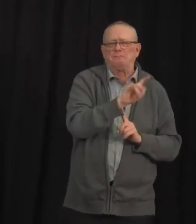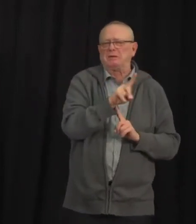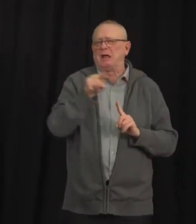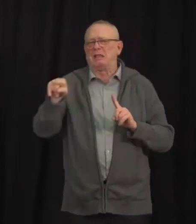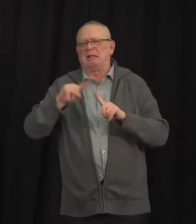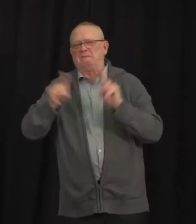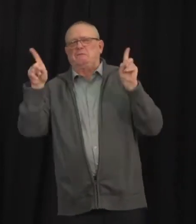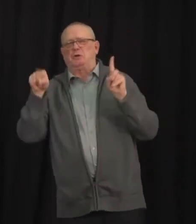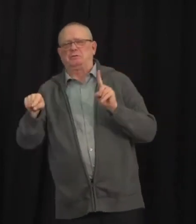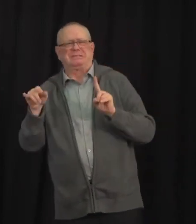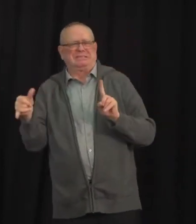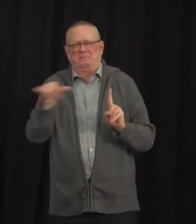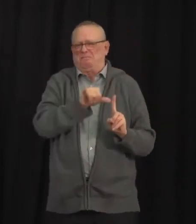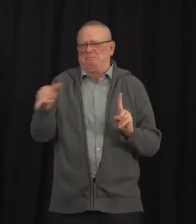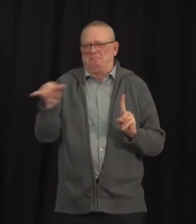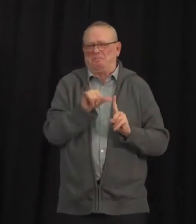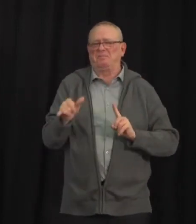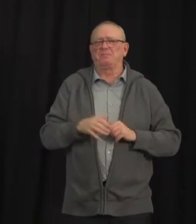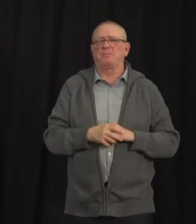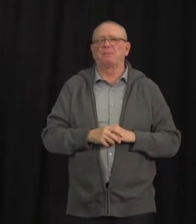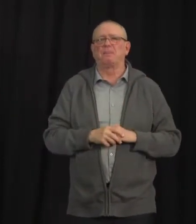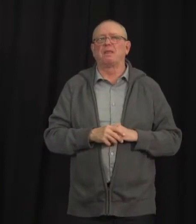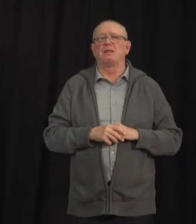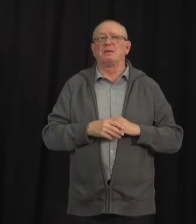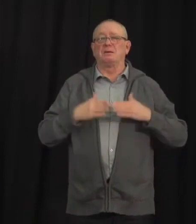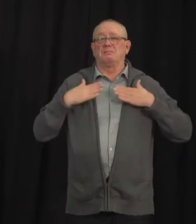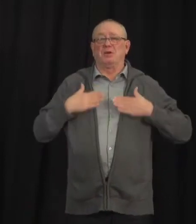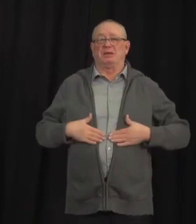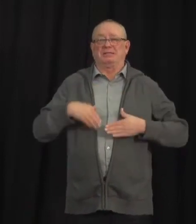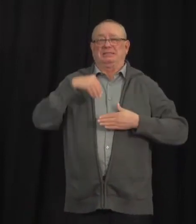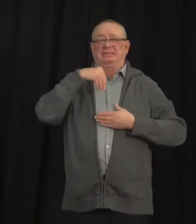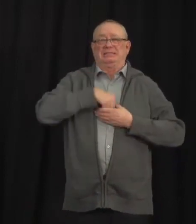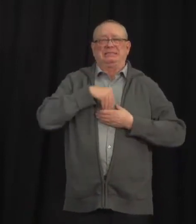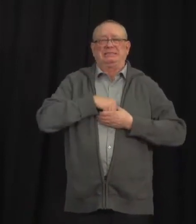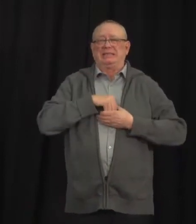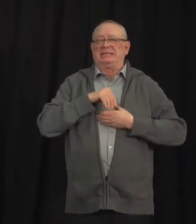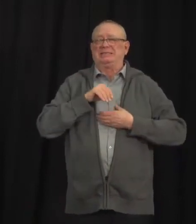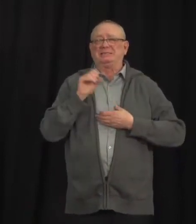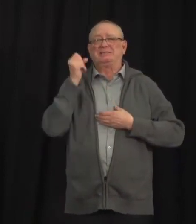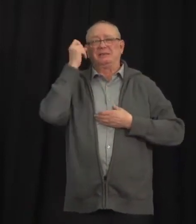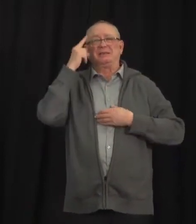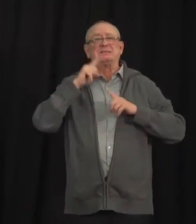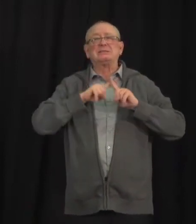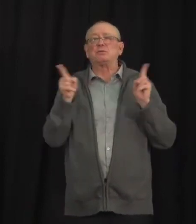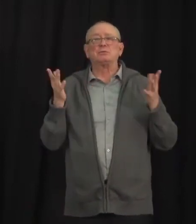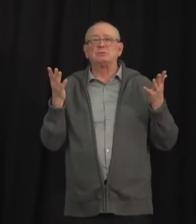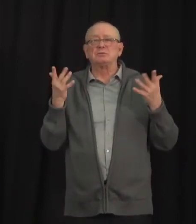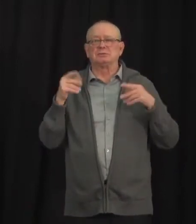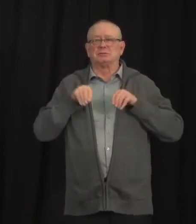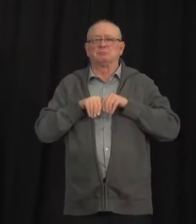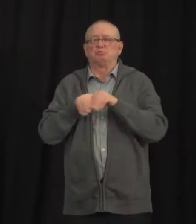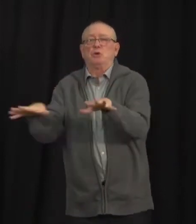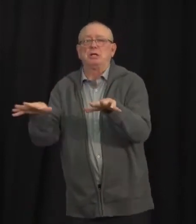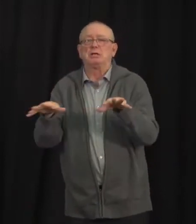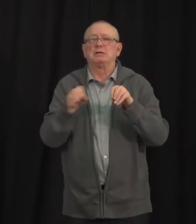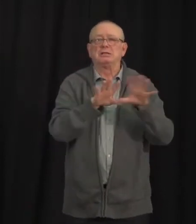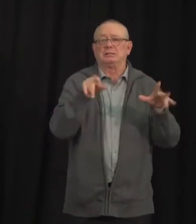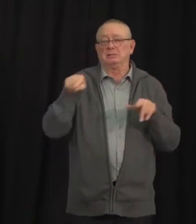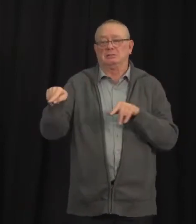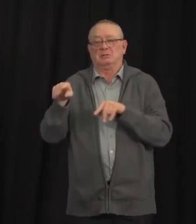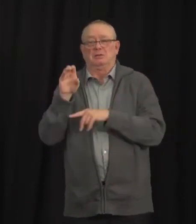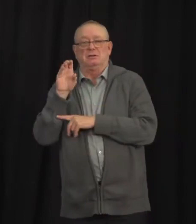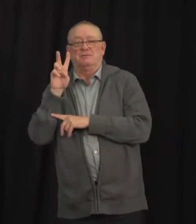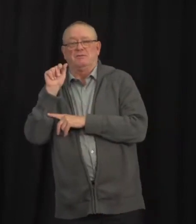impact how the body responds to the virus, the lab testing performance, or the effectiveness of the COVID-19 vaccines.